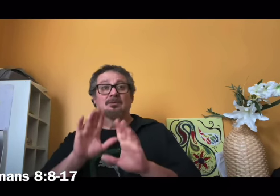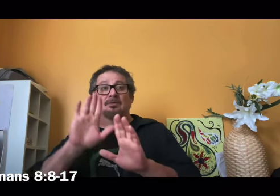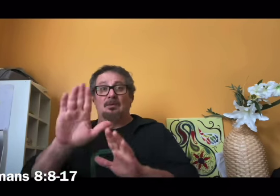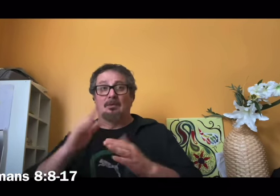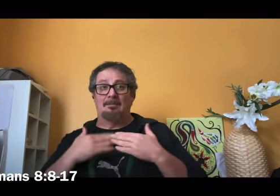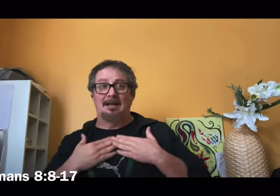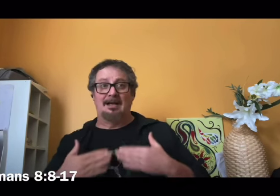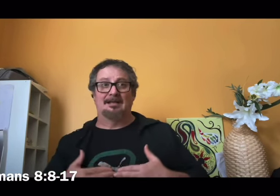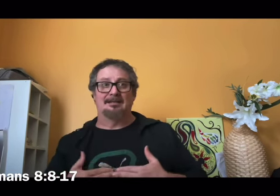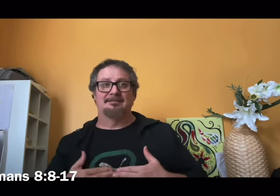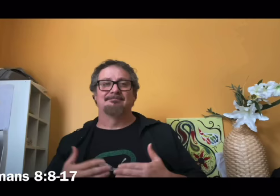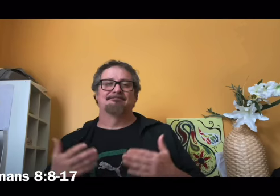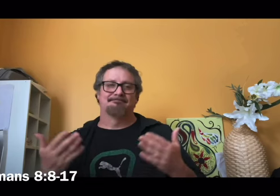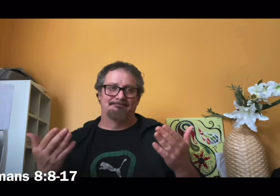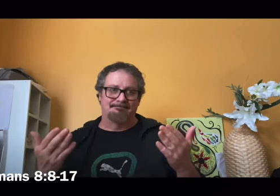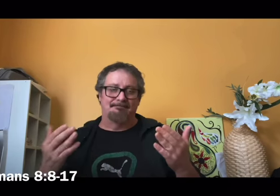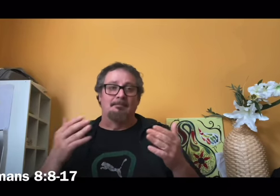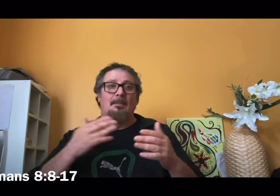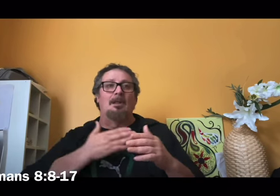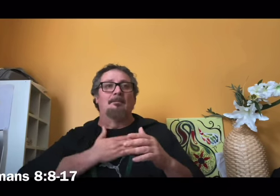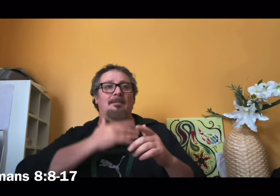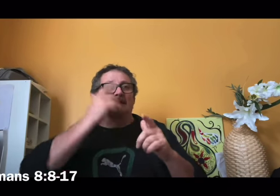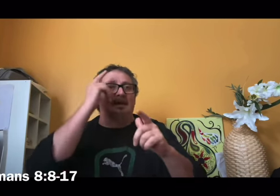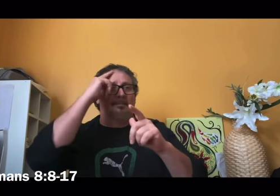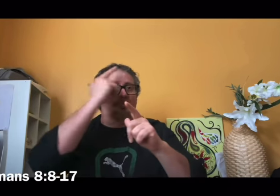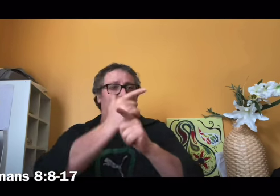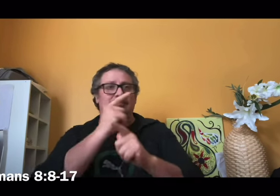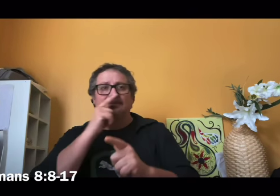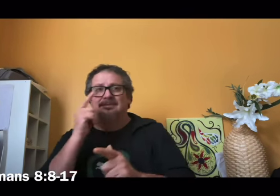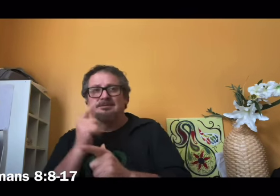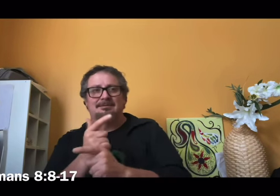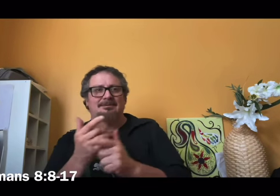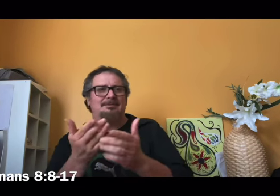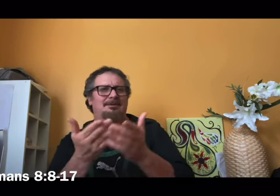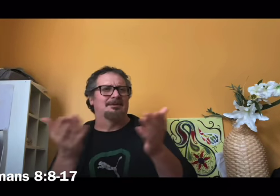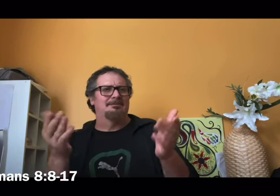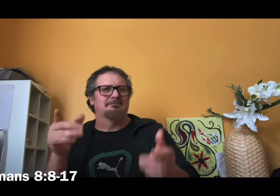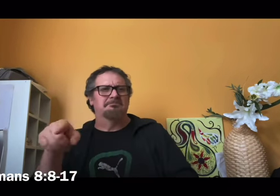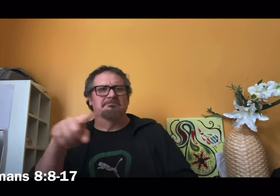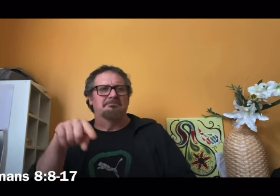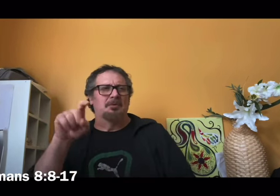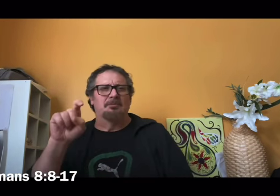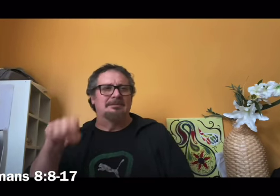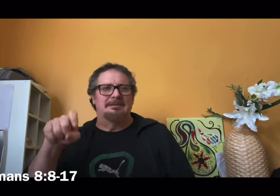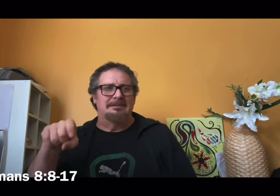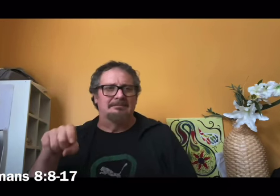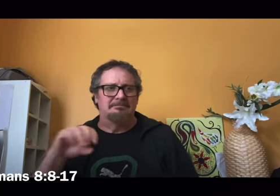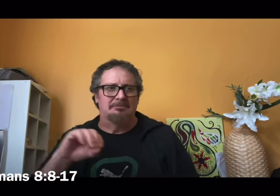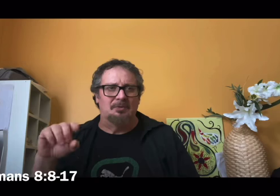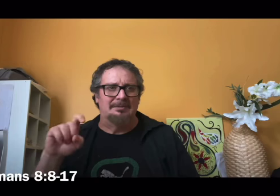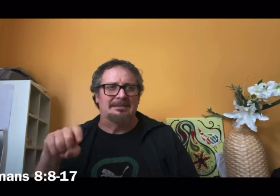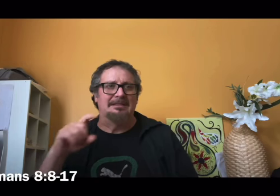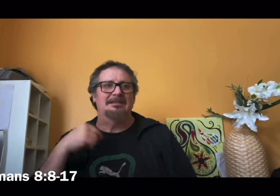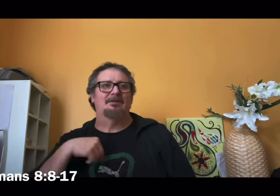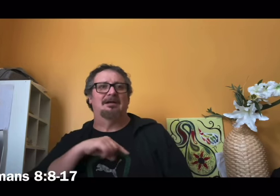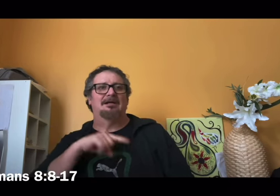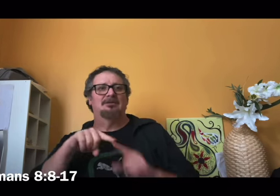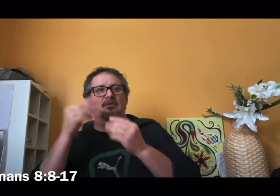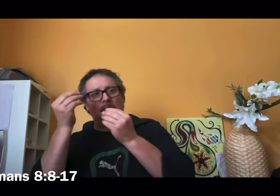consequently brothers and sisters we are not debtors to the flesh to live according to the flesh for